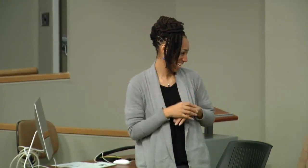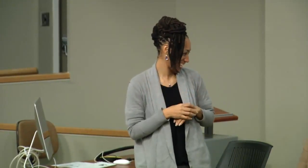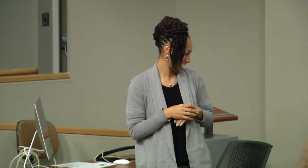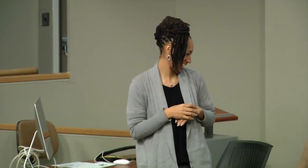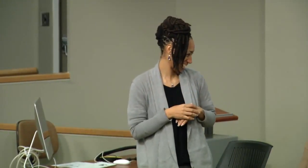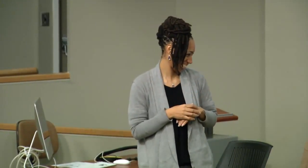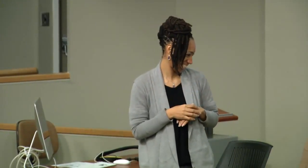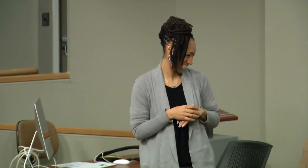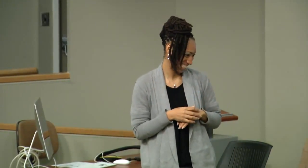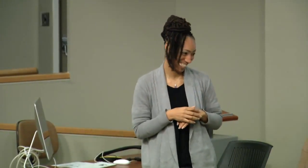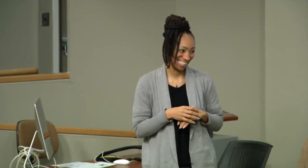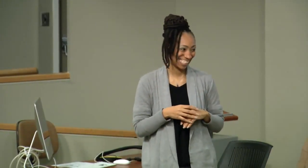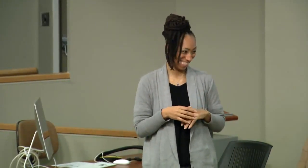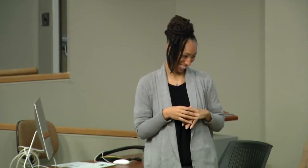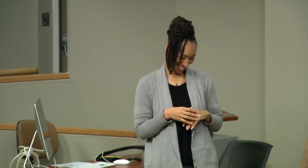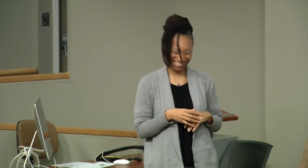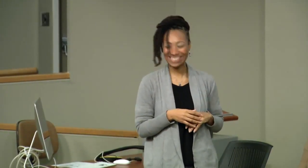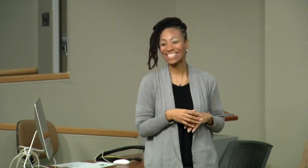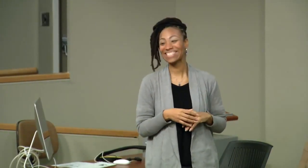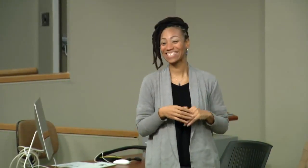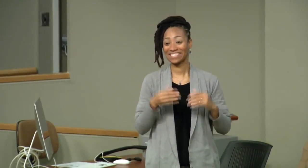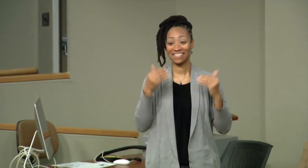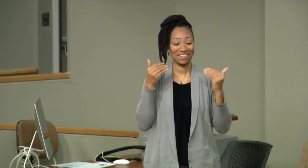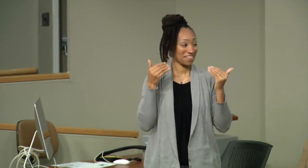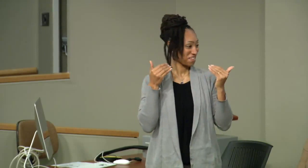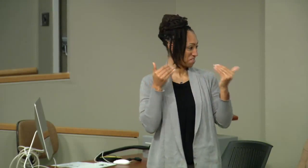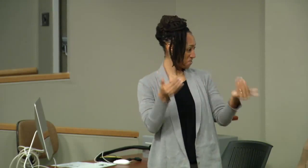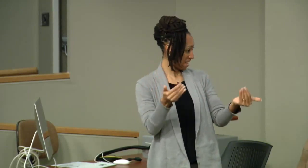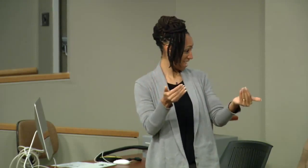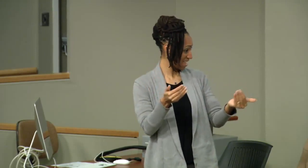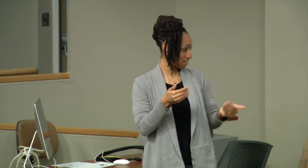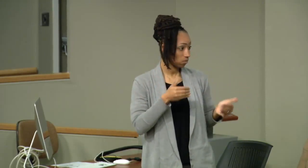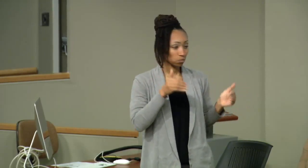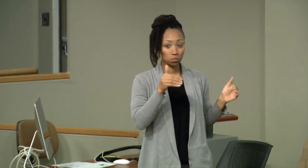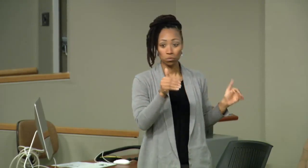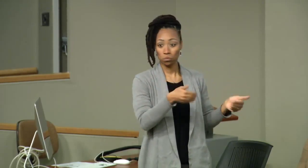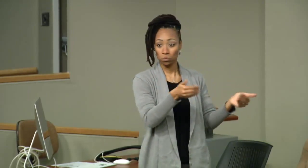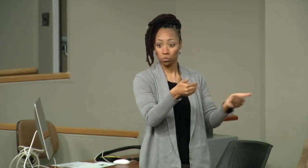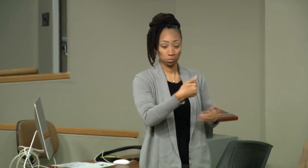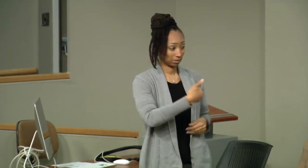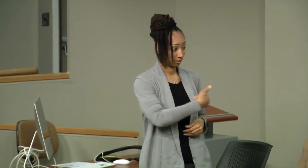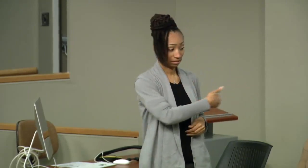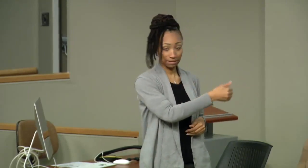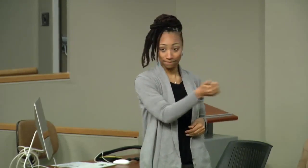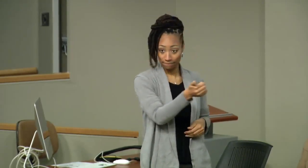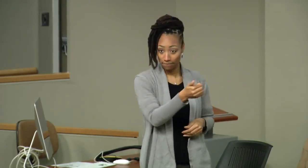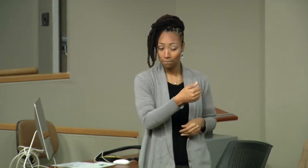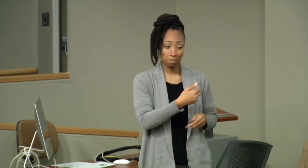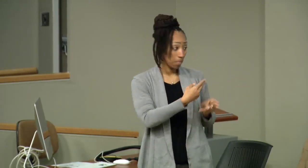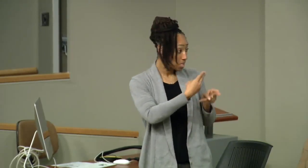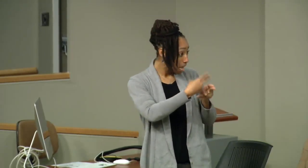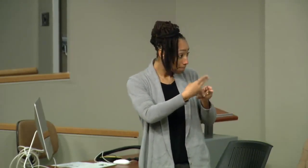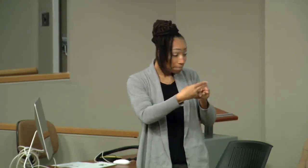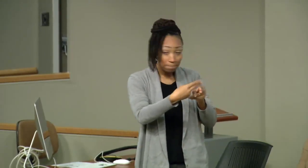as a part of that process. Yes, yes. Because each of them have, as a result of their participation, become certified.